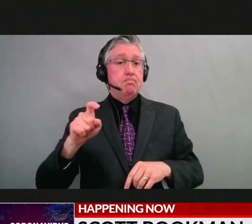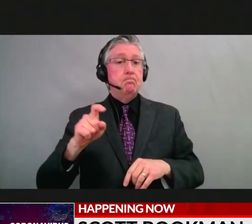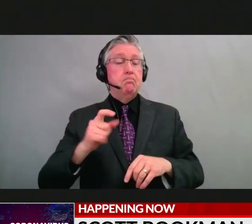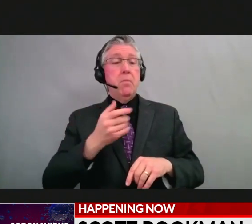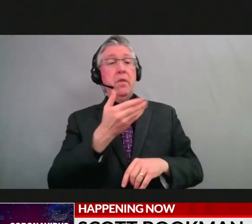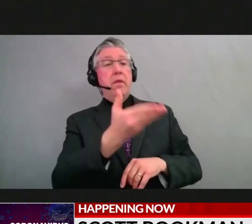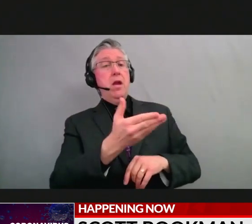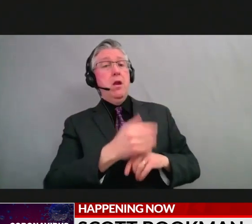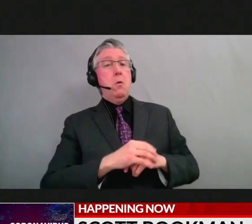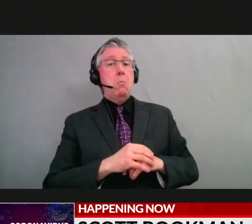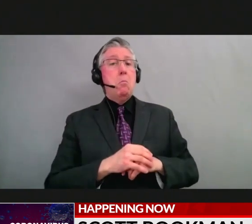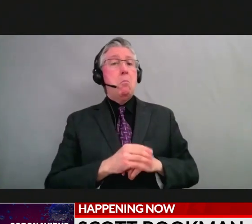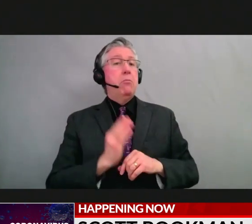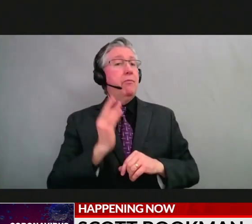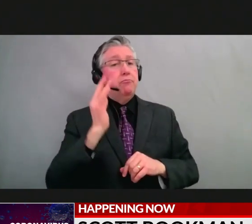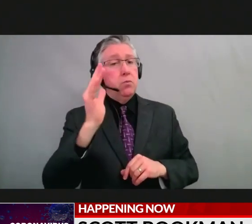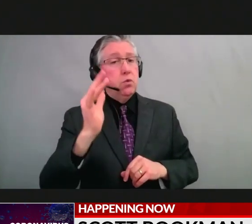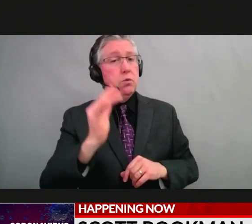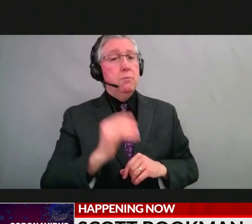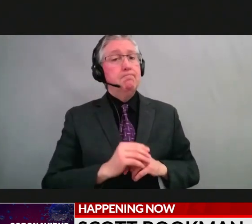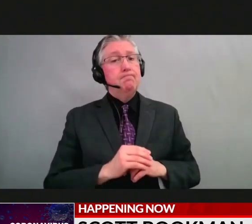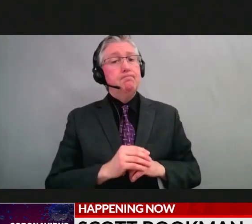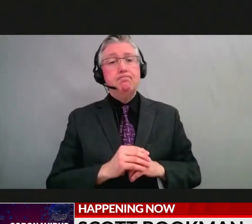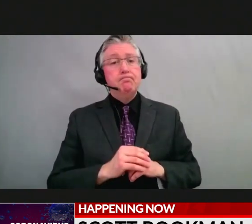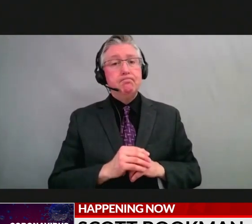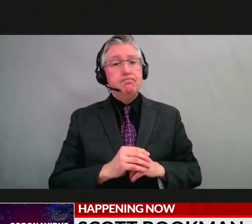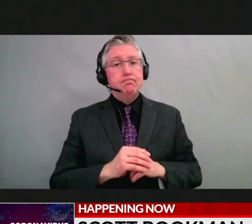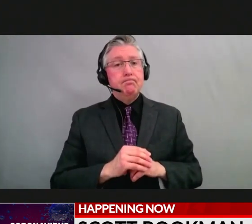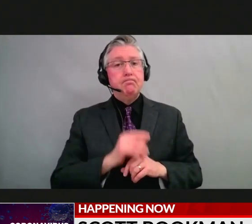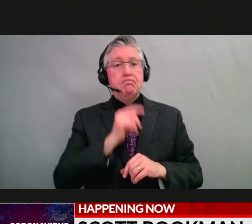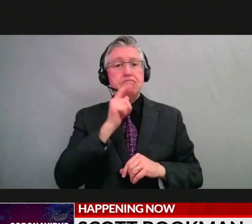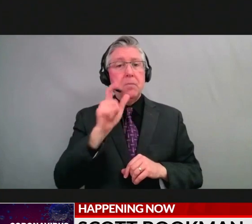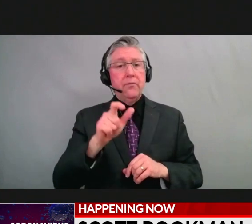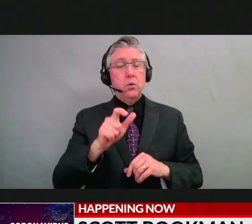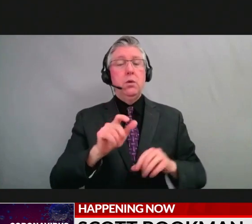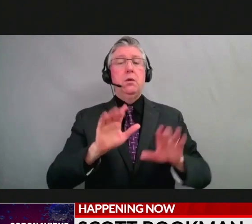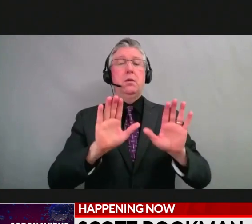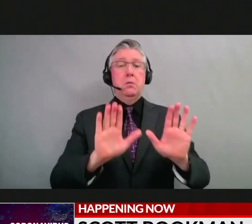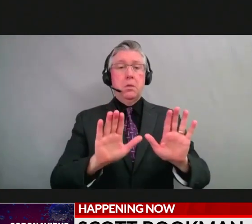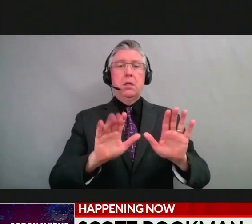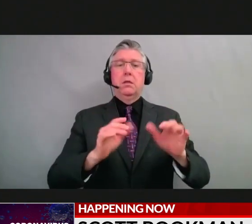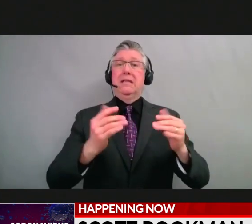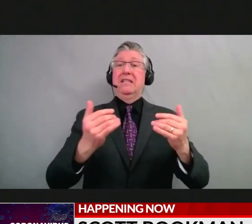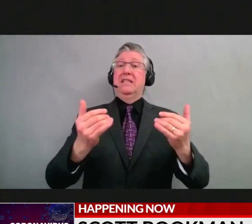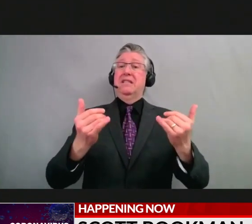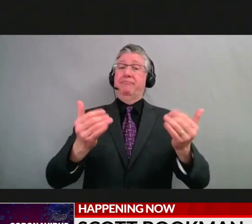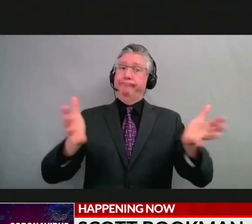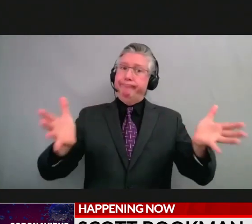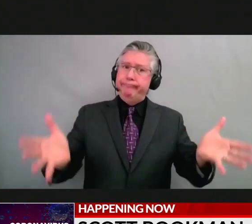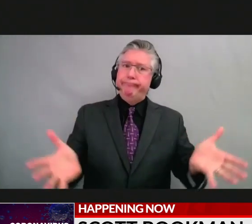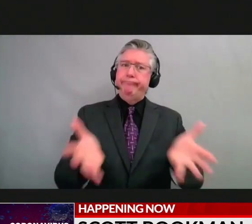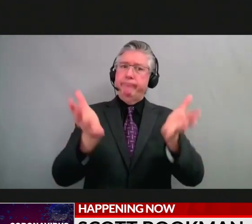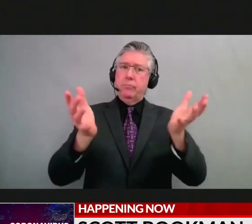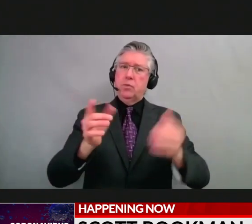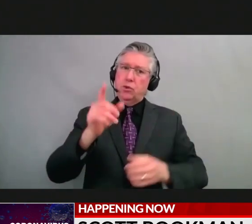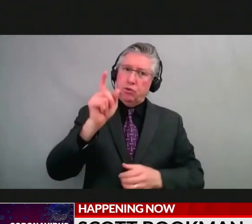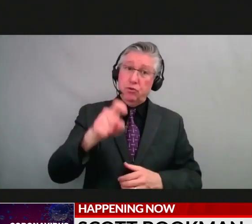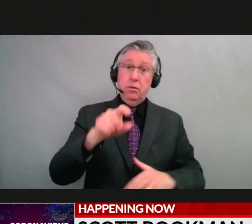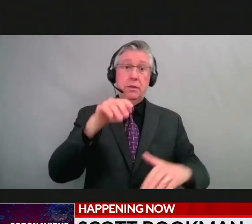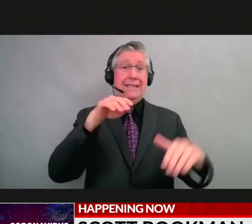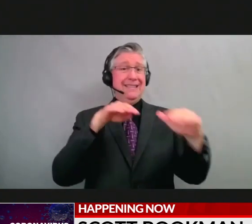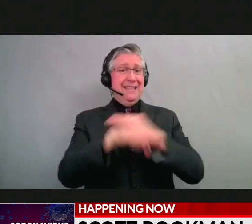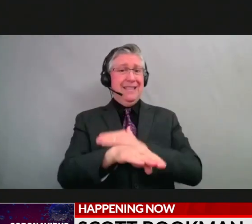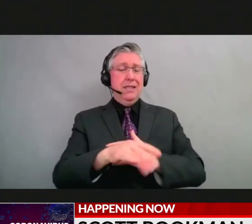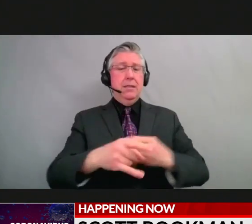through that guidance. But again, we do continue to encourage people to wear a mask indoors, regardless